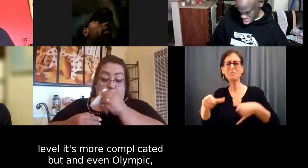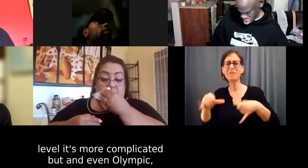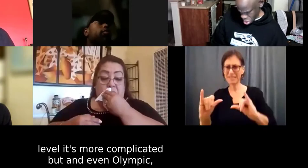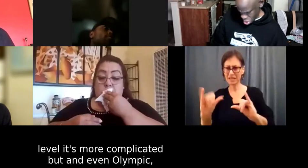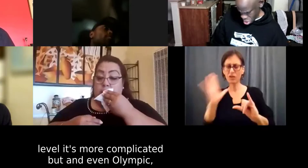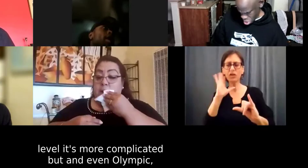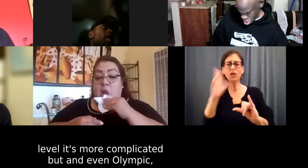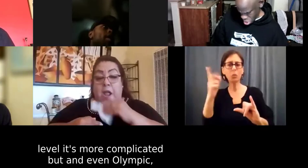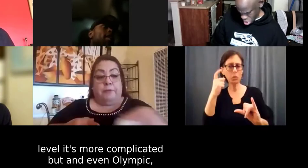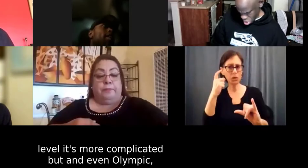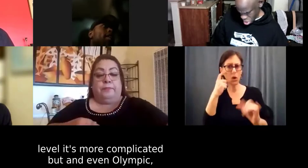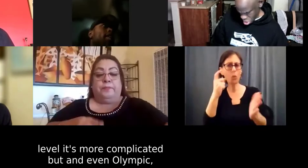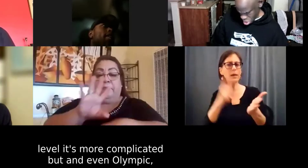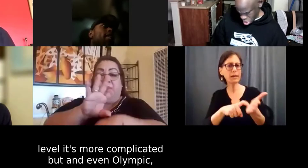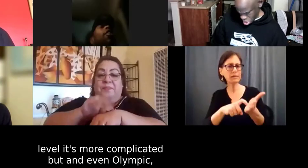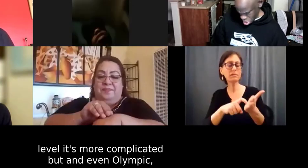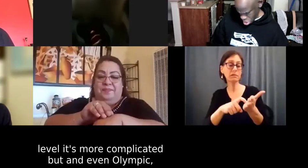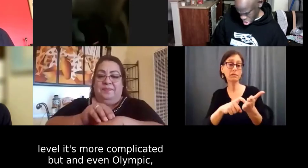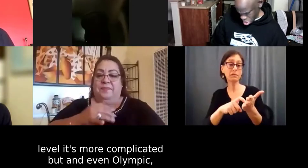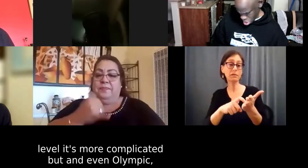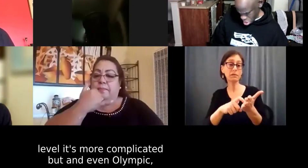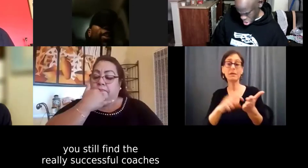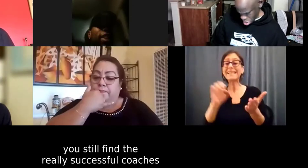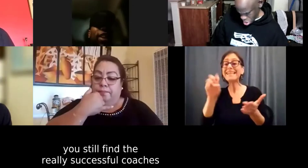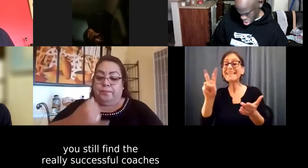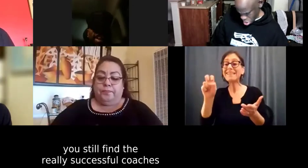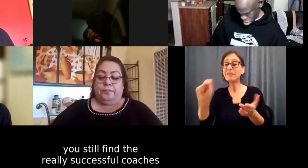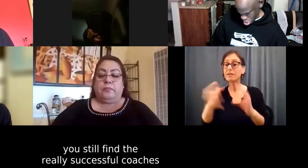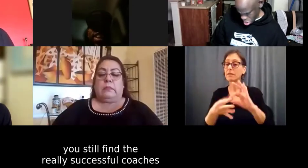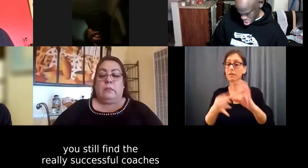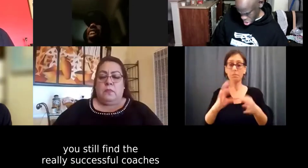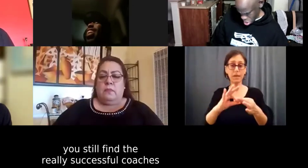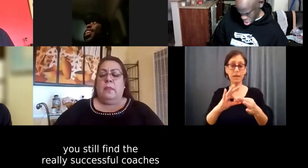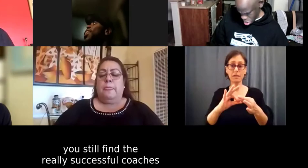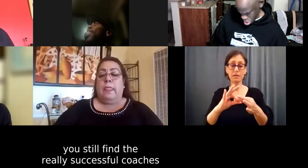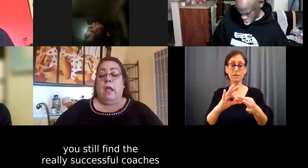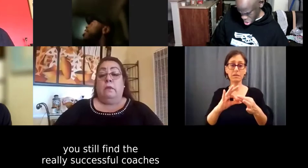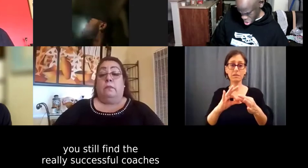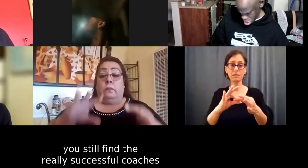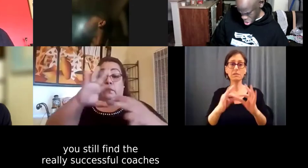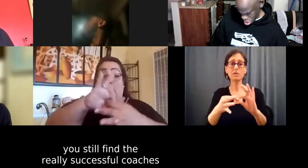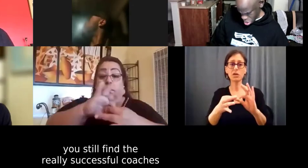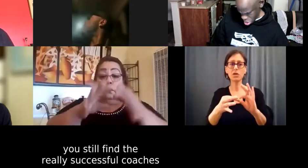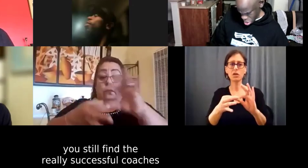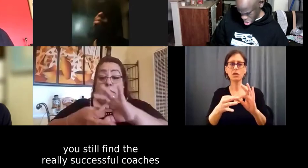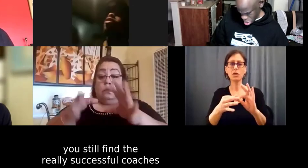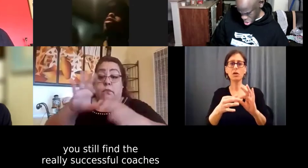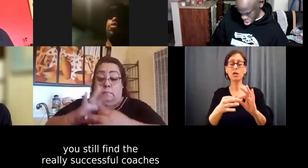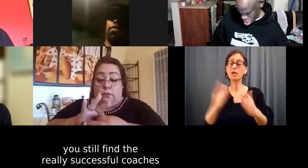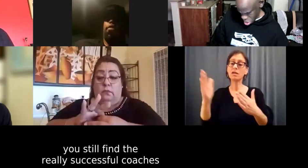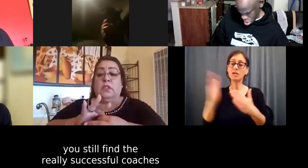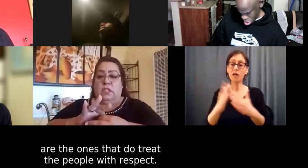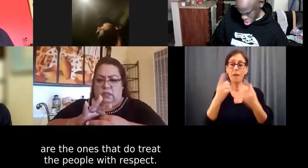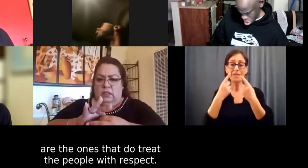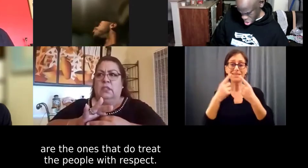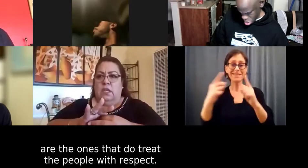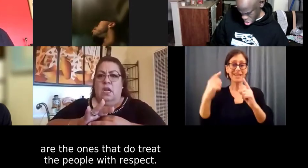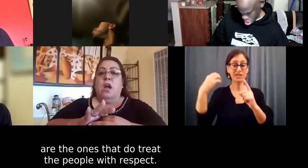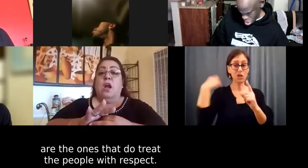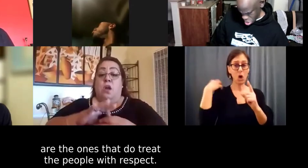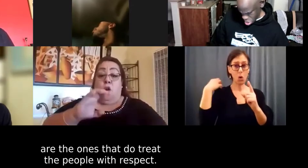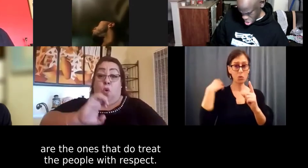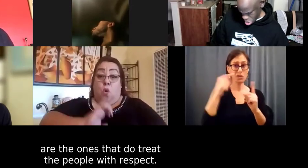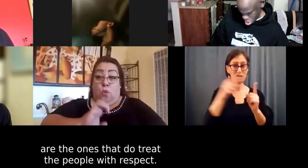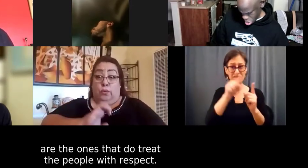that, um, and, and even Olympics, you find that the really successful coaches are the